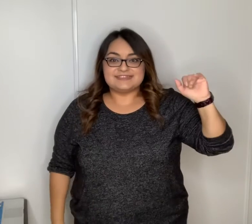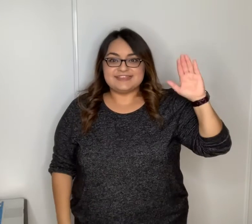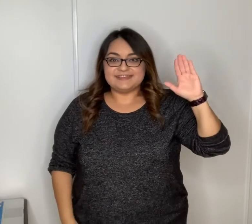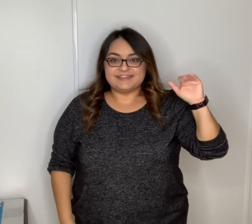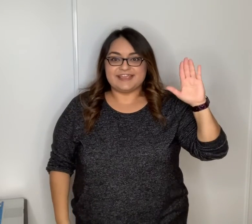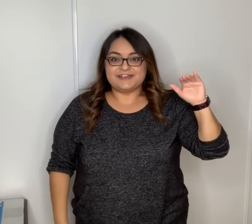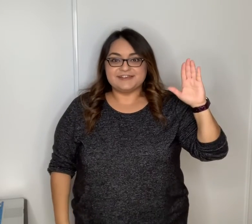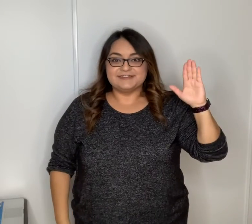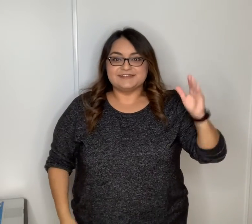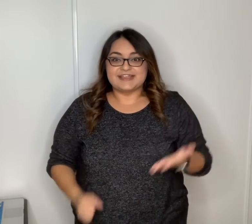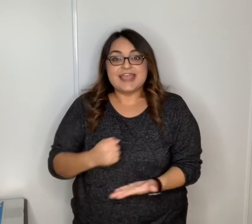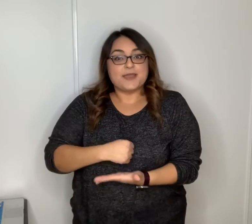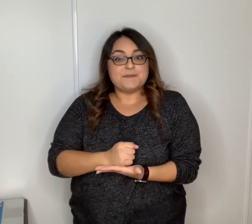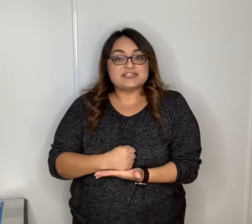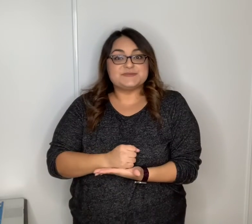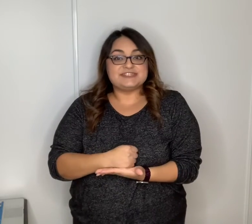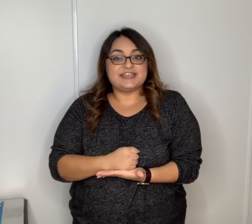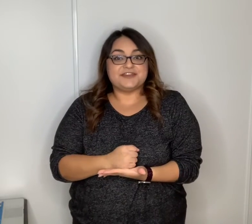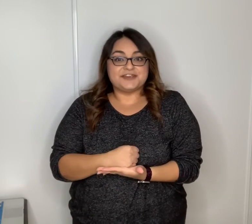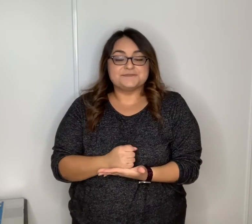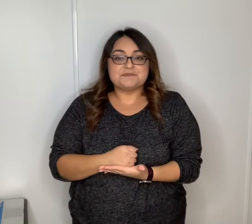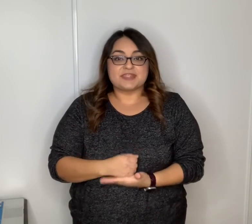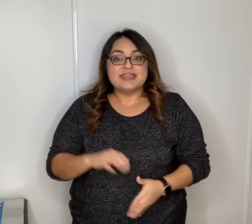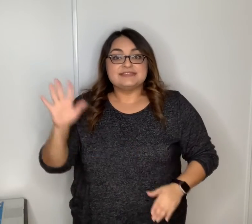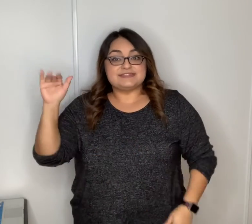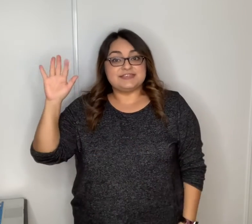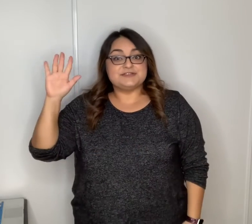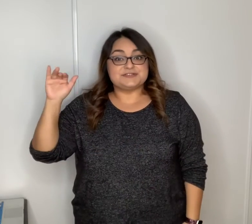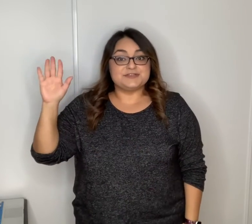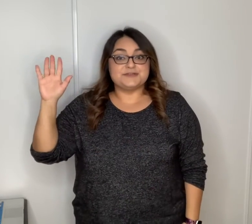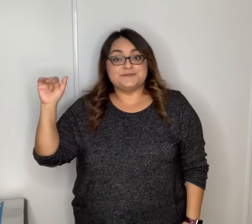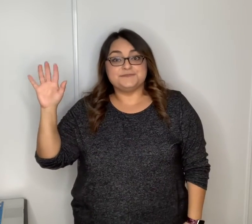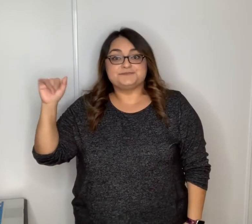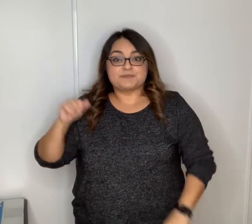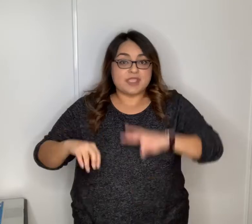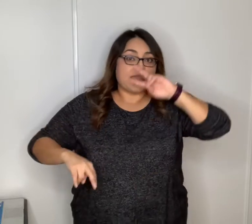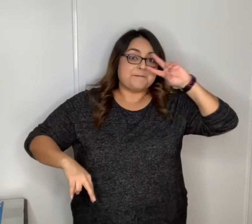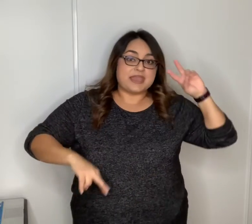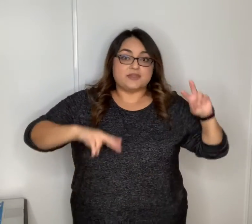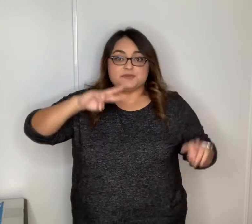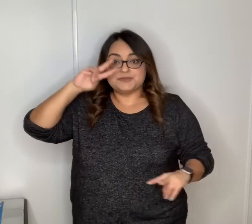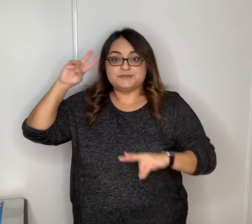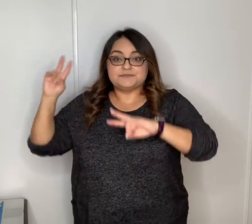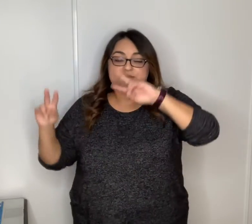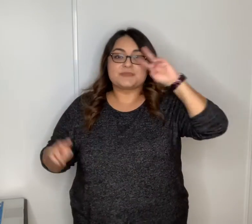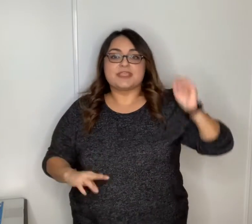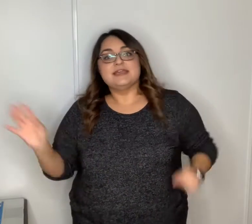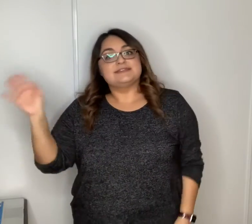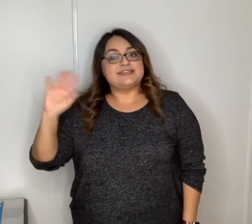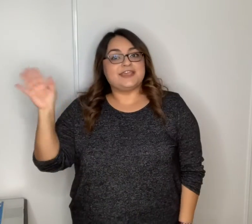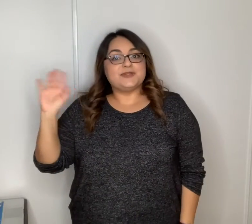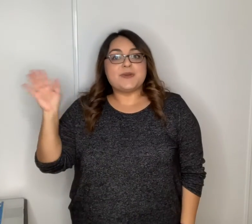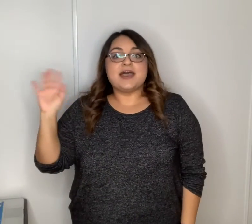See you later. Mashed potato. See you soon. Macaroon. Macaroon. Say goodbye.